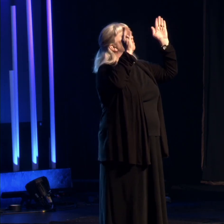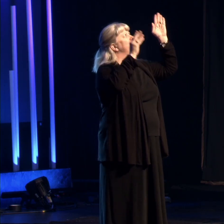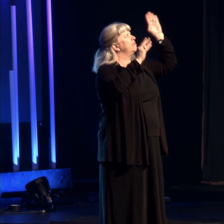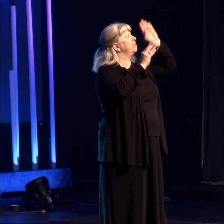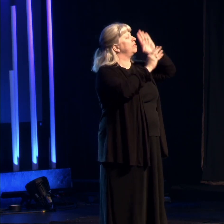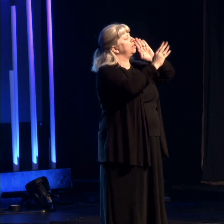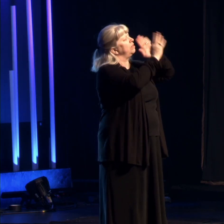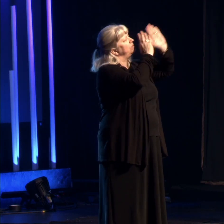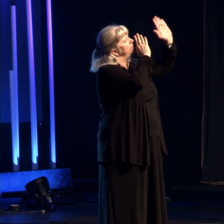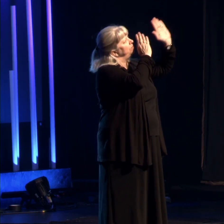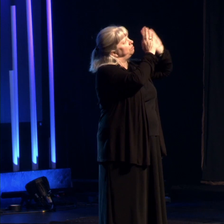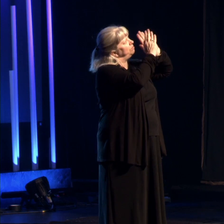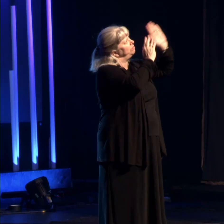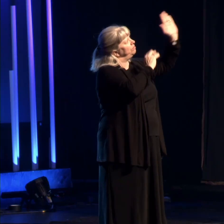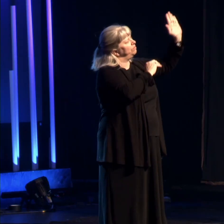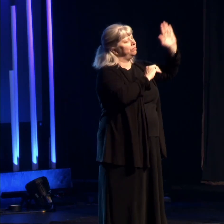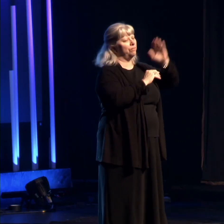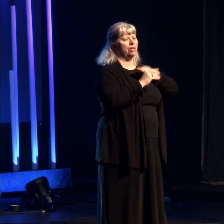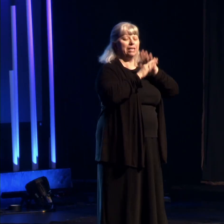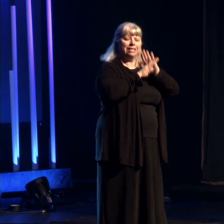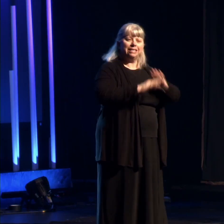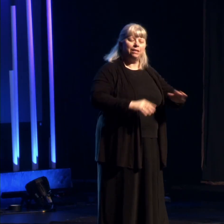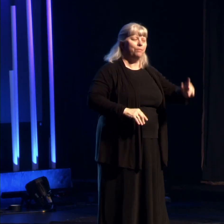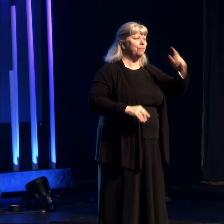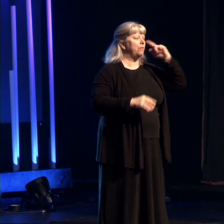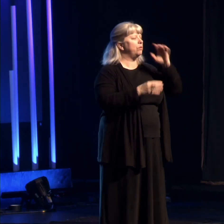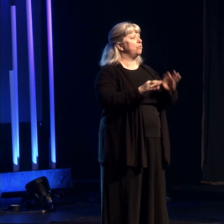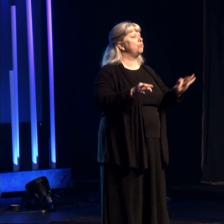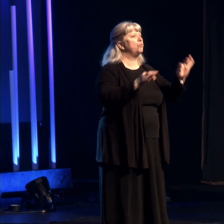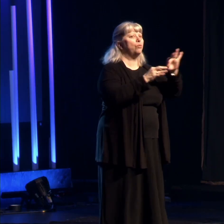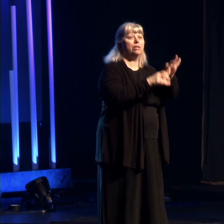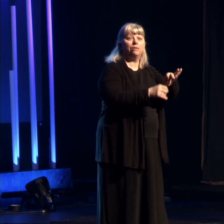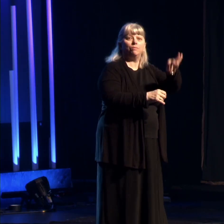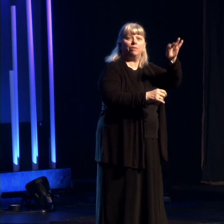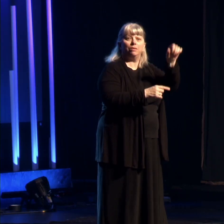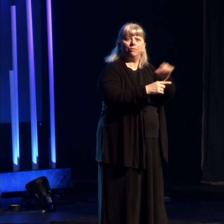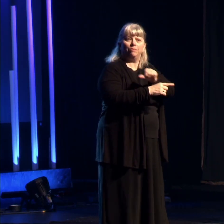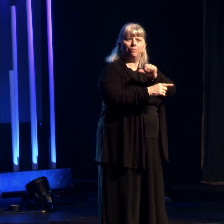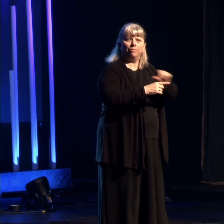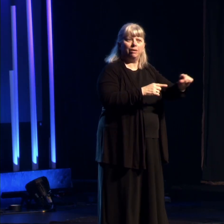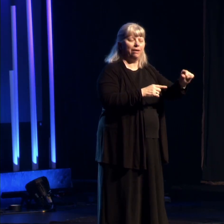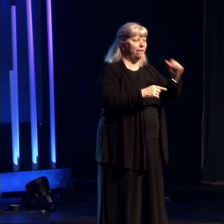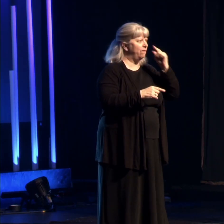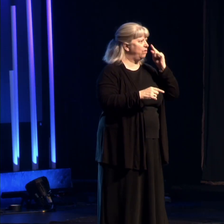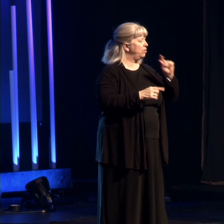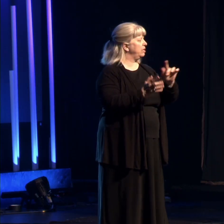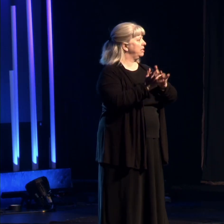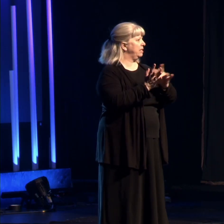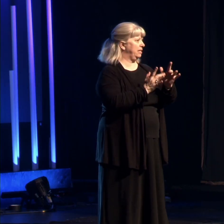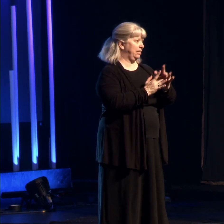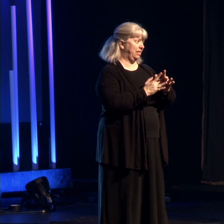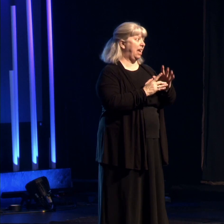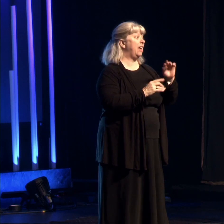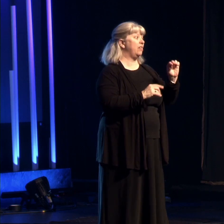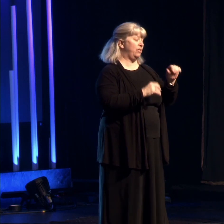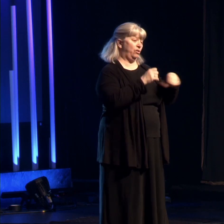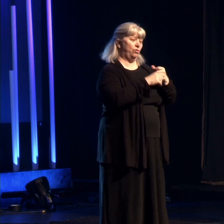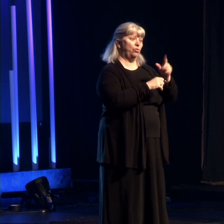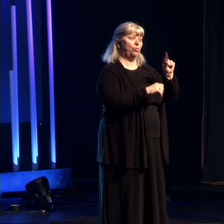The stilling of the mind was an important spiritual practice for Jesus, and in 2017, it was for me too.